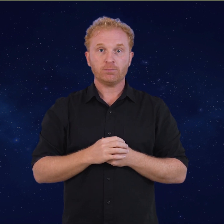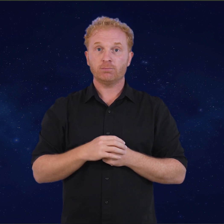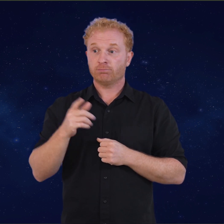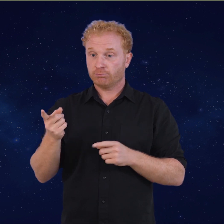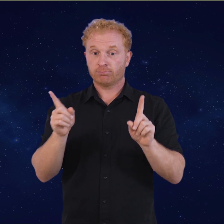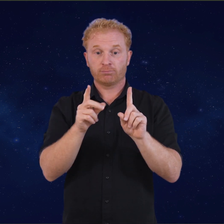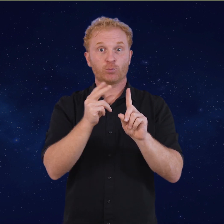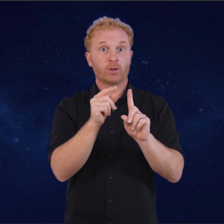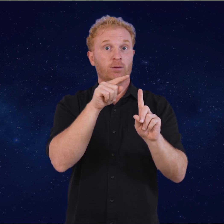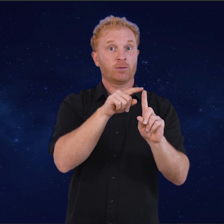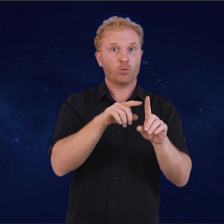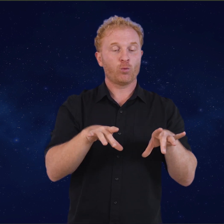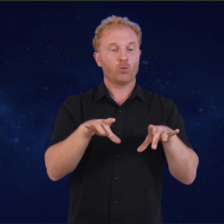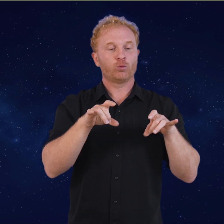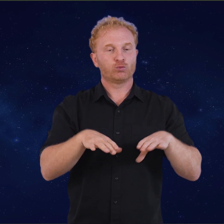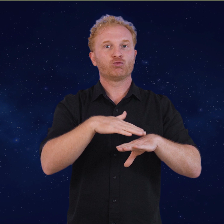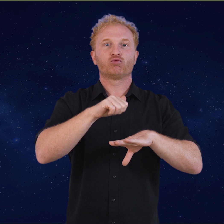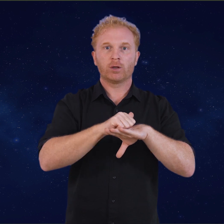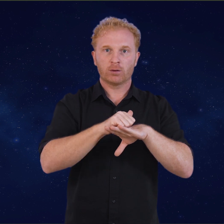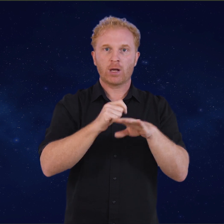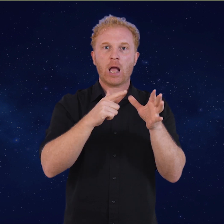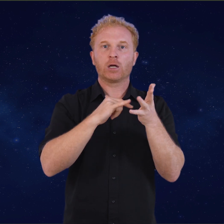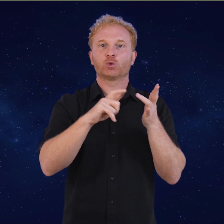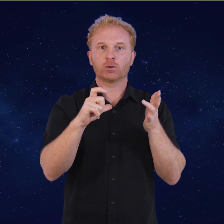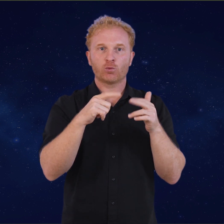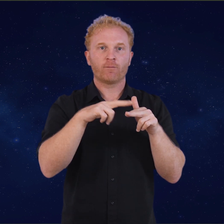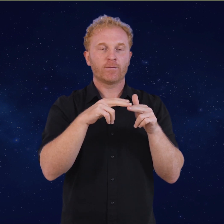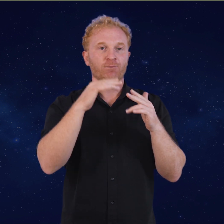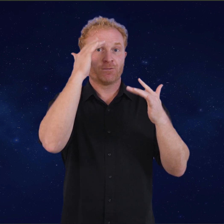Along with the Australian Association of Psychedelic Practitioners,